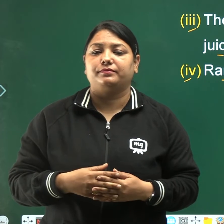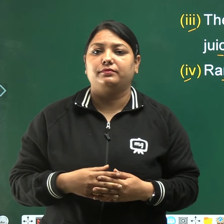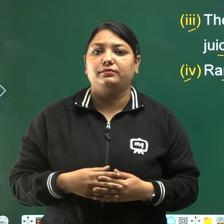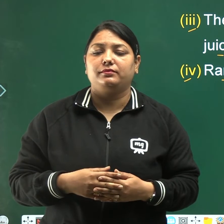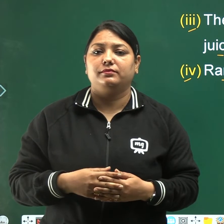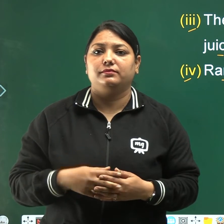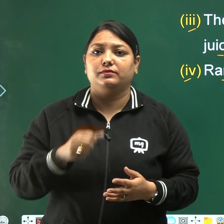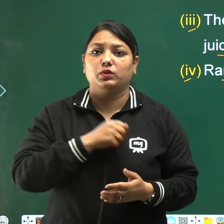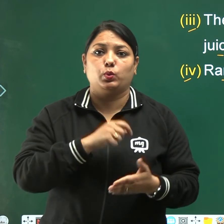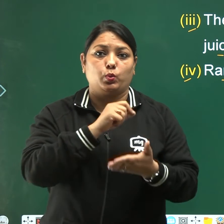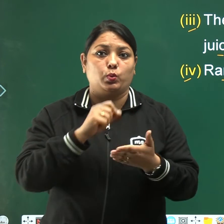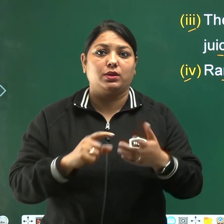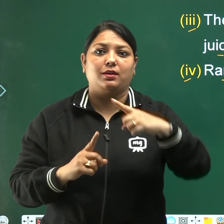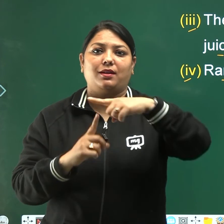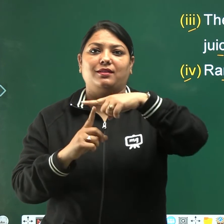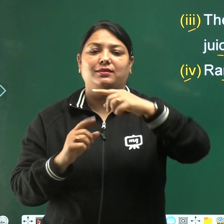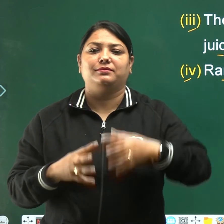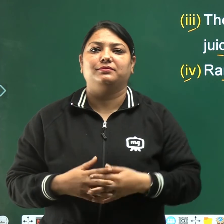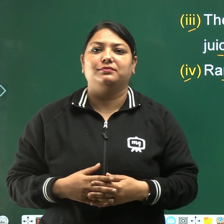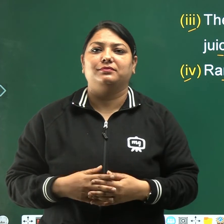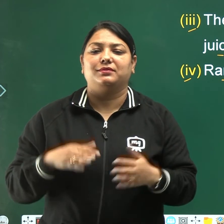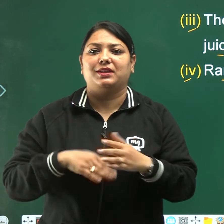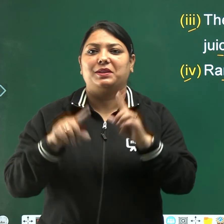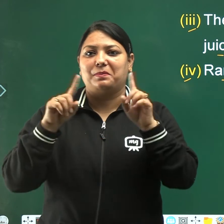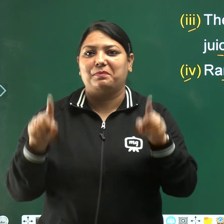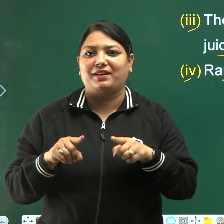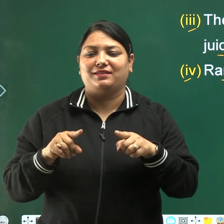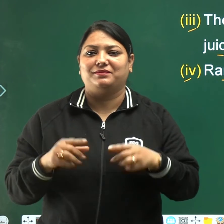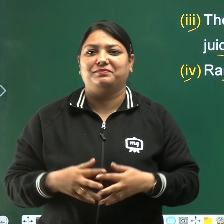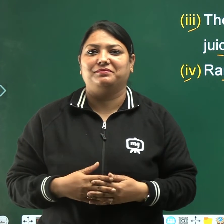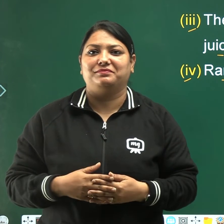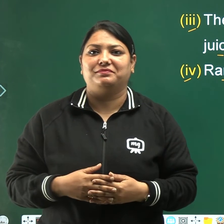Now, it is time. Now,